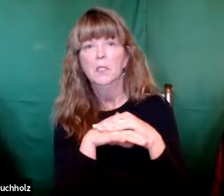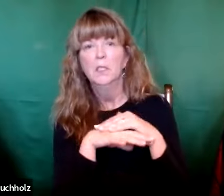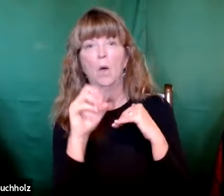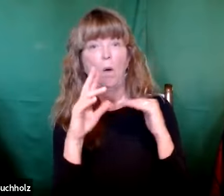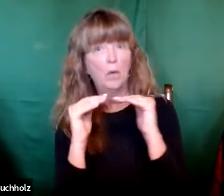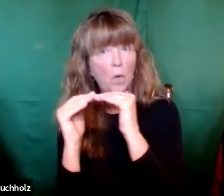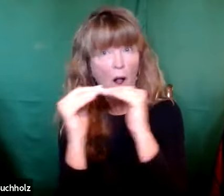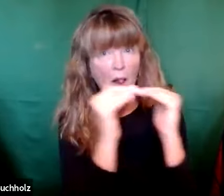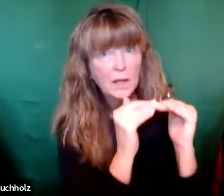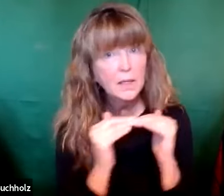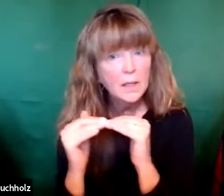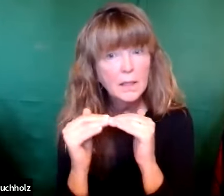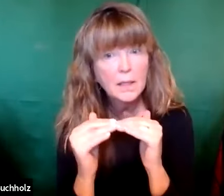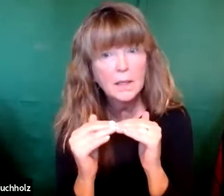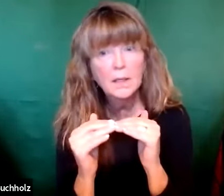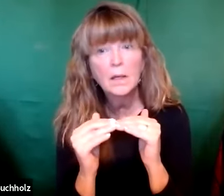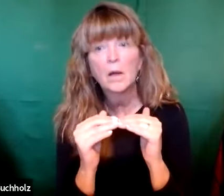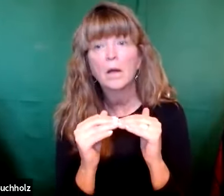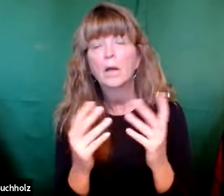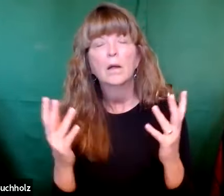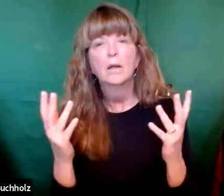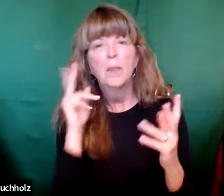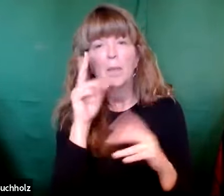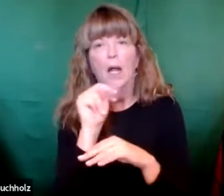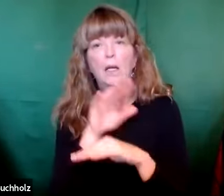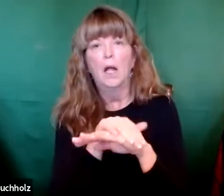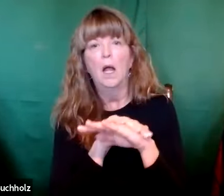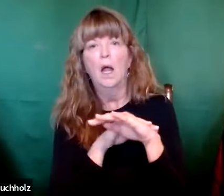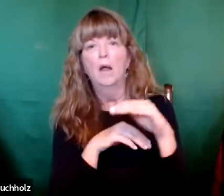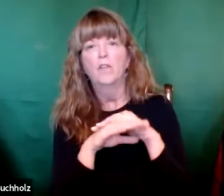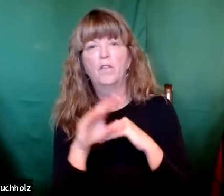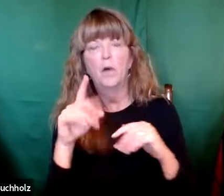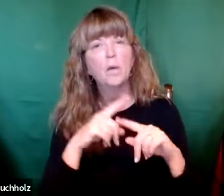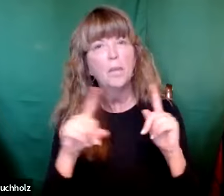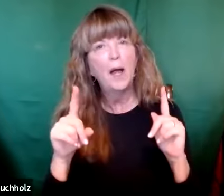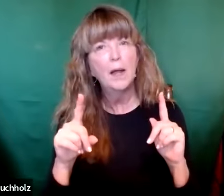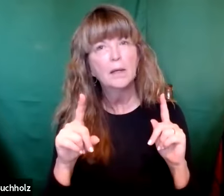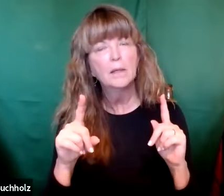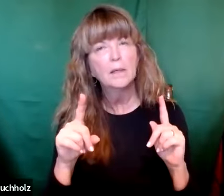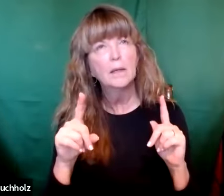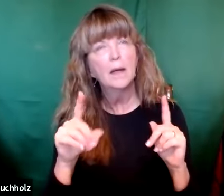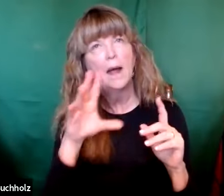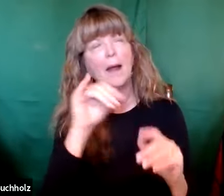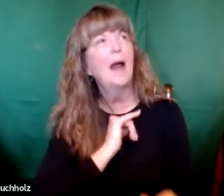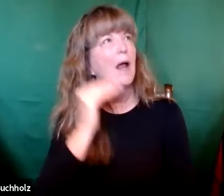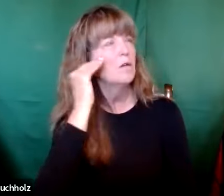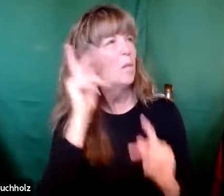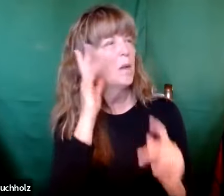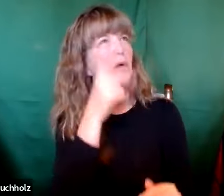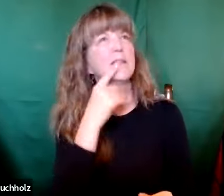You know, sometimes women are uncomfortable speaking of equality. Sometimes that makes people